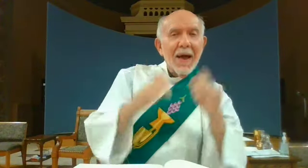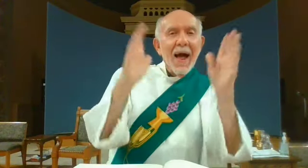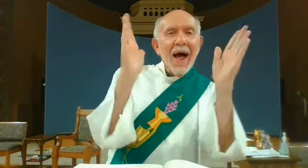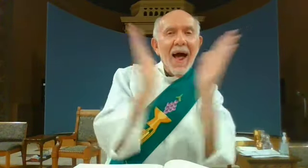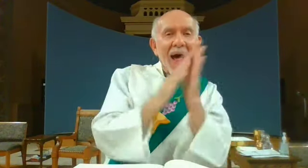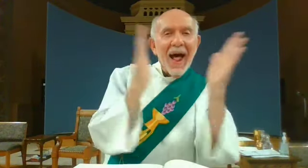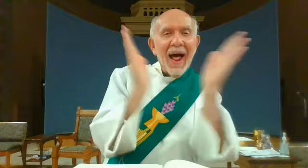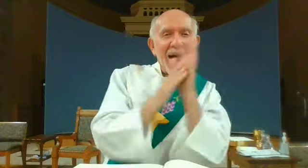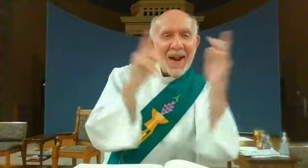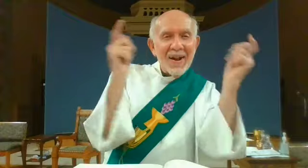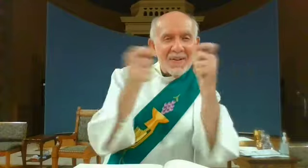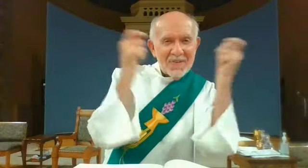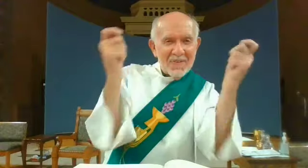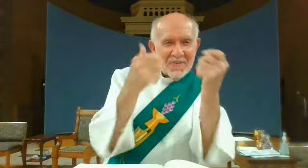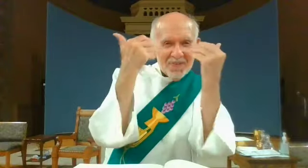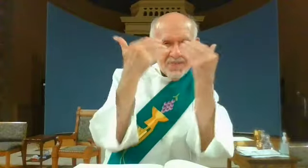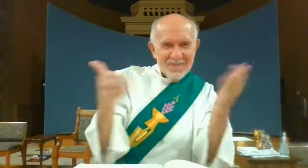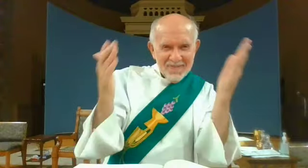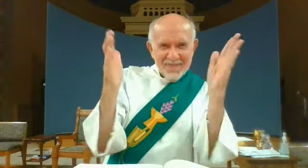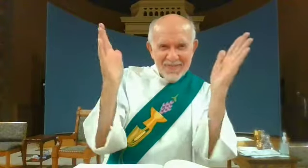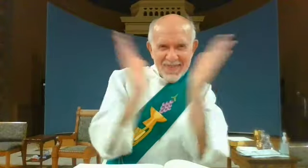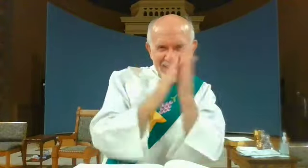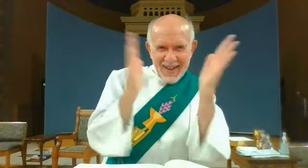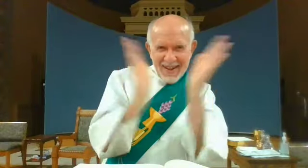alleluia alleluia